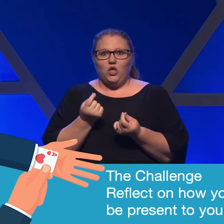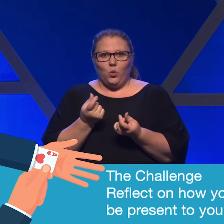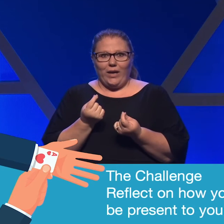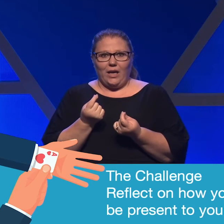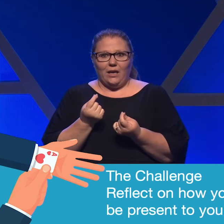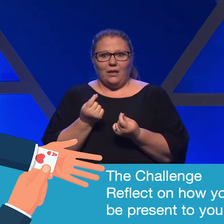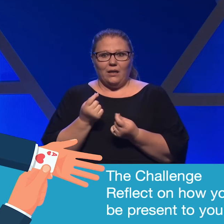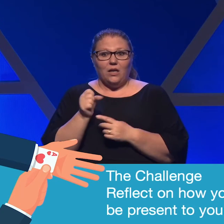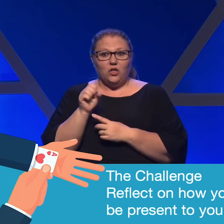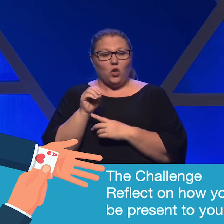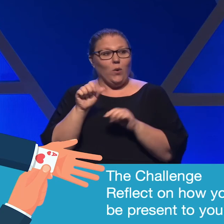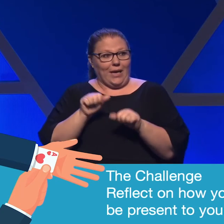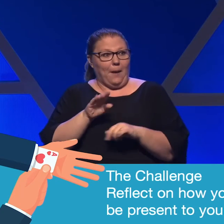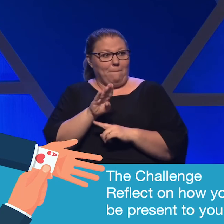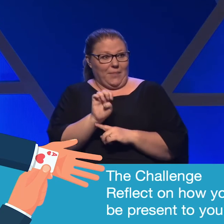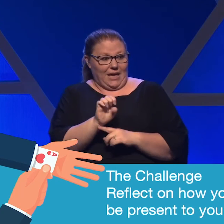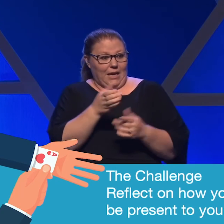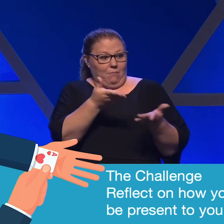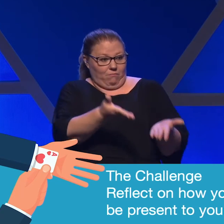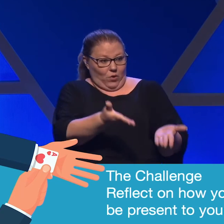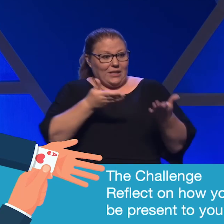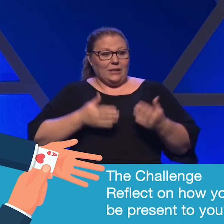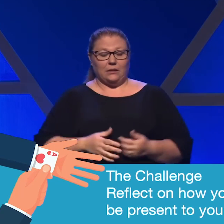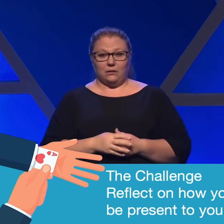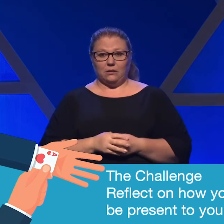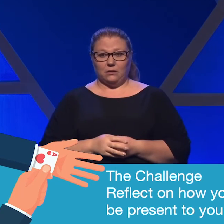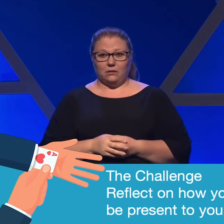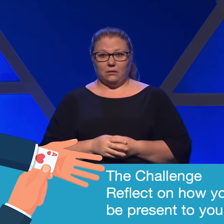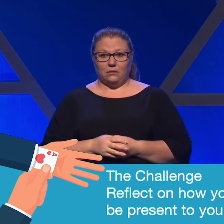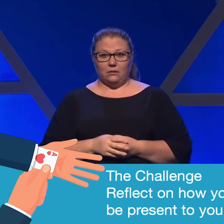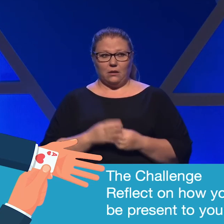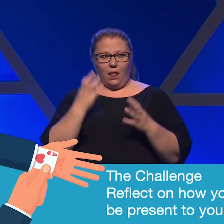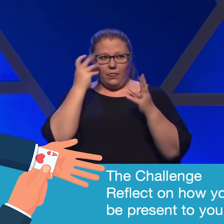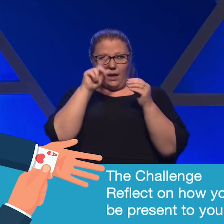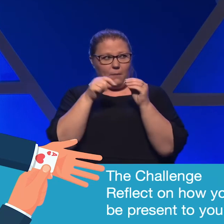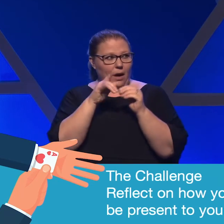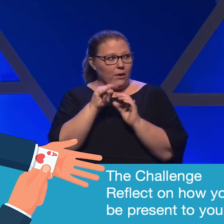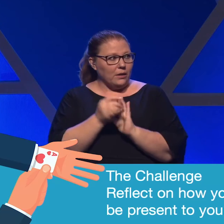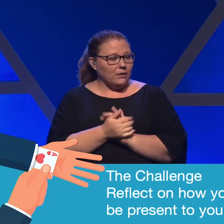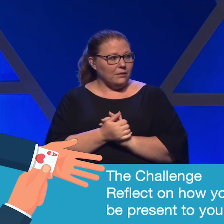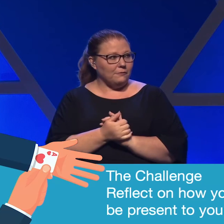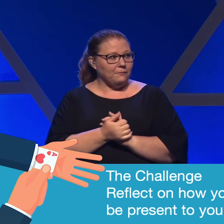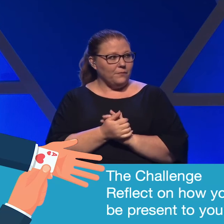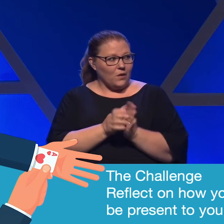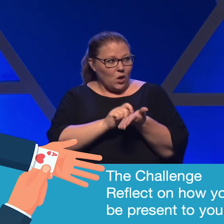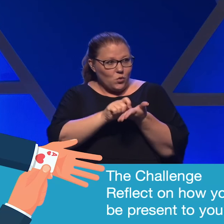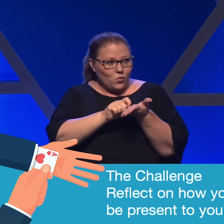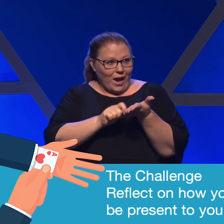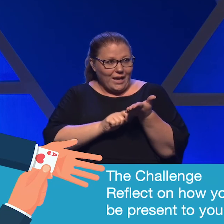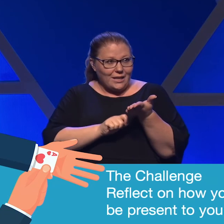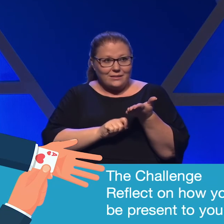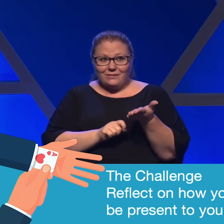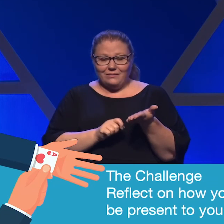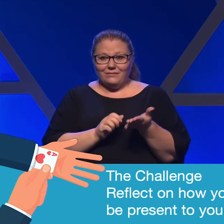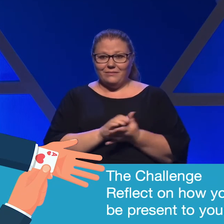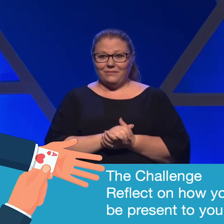order to be present? Think about it. Write it on your T-chart.